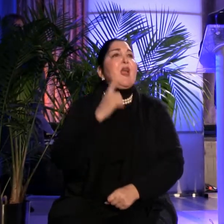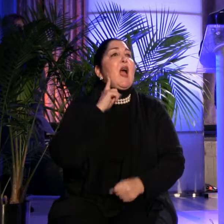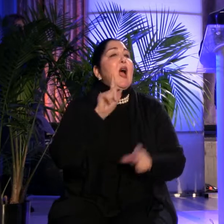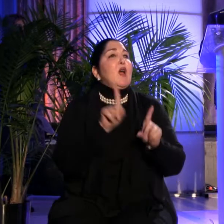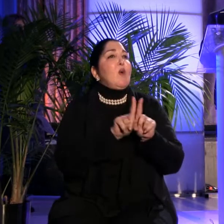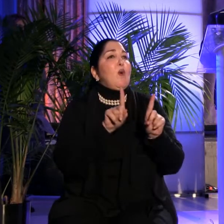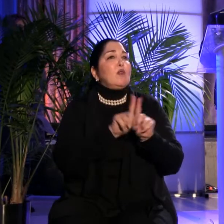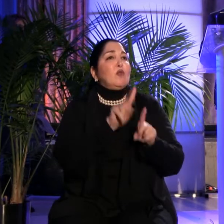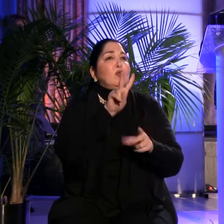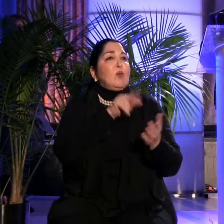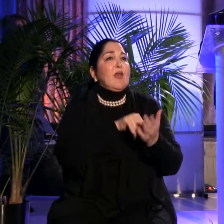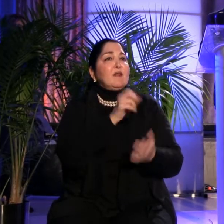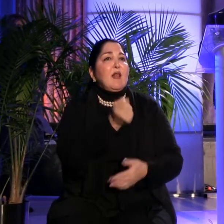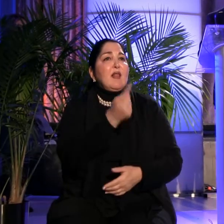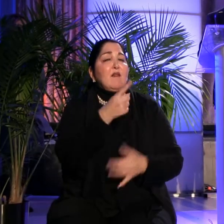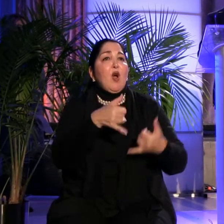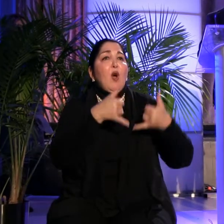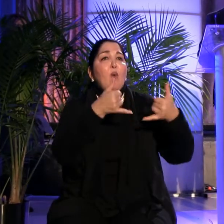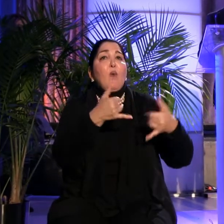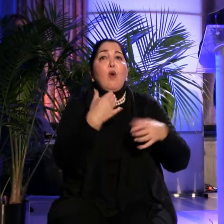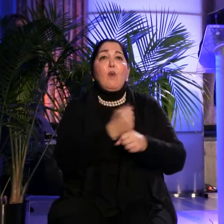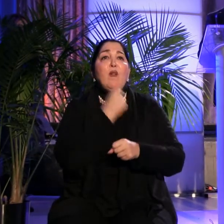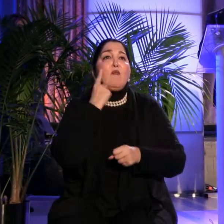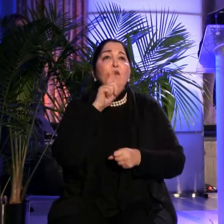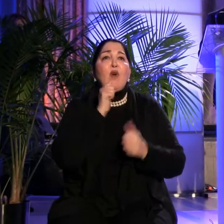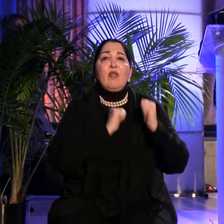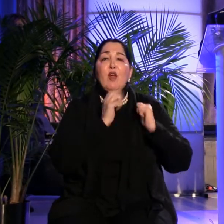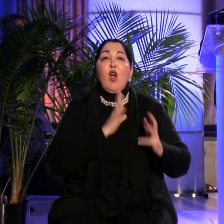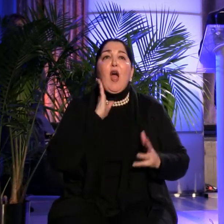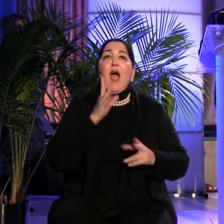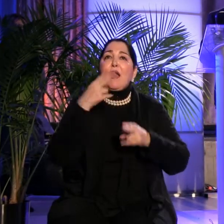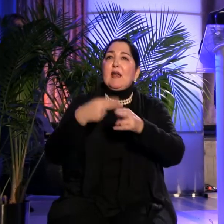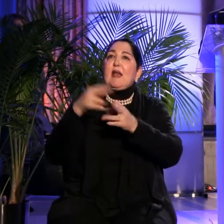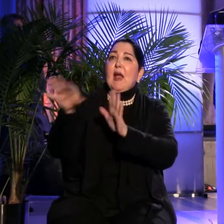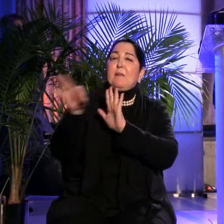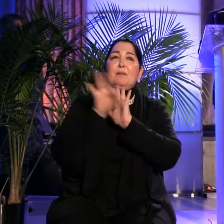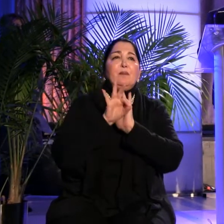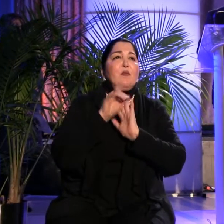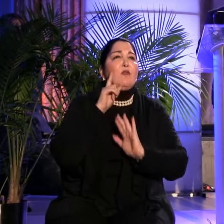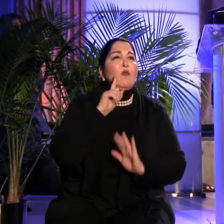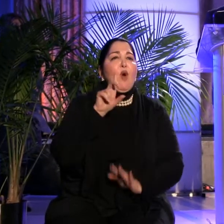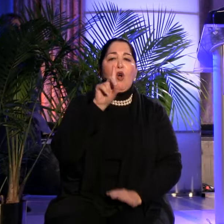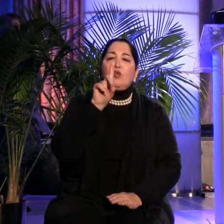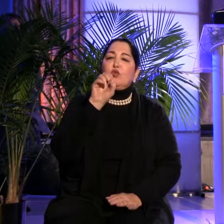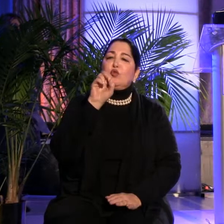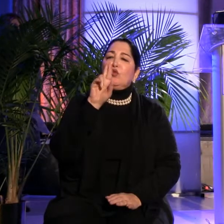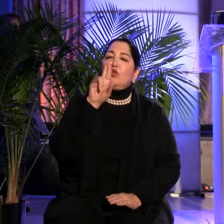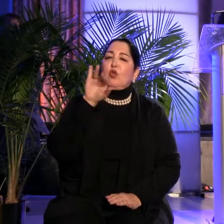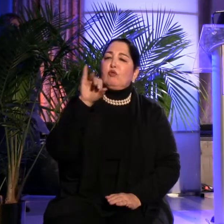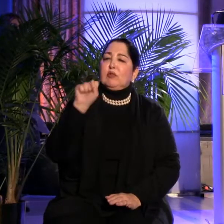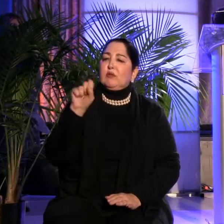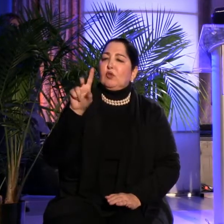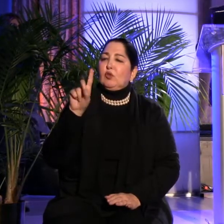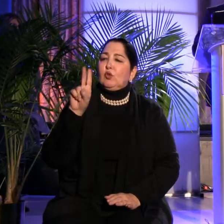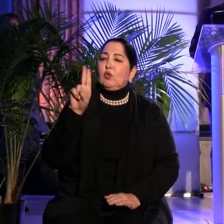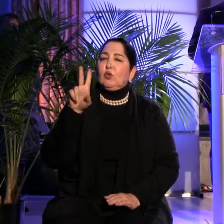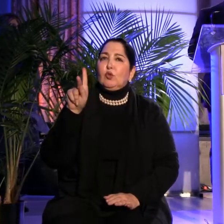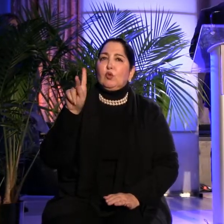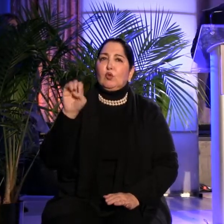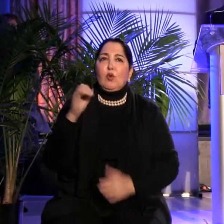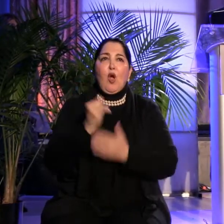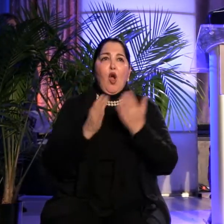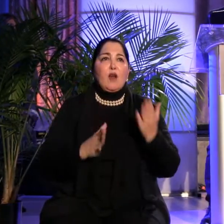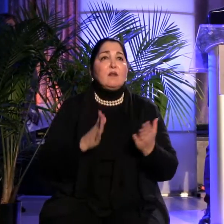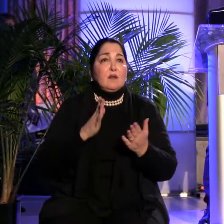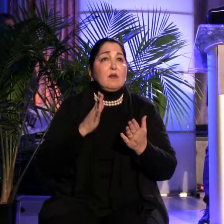named to the inaugural class of Doris Duke Artist in 2012. He has just completed a Balinese-style